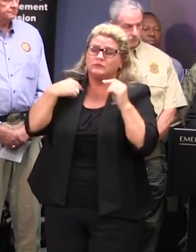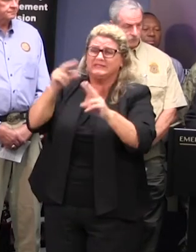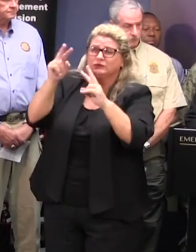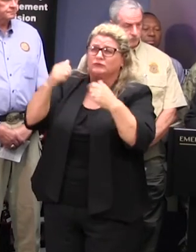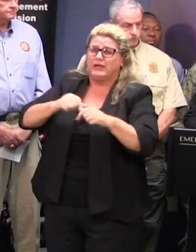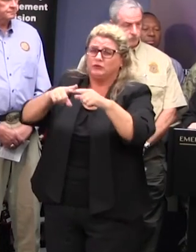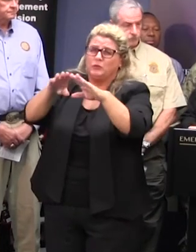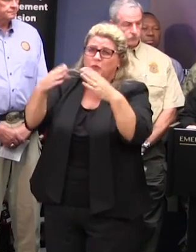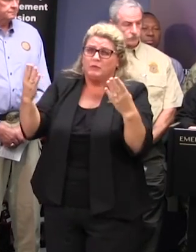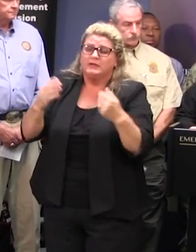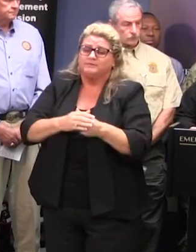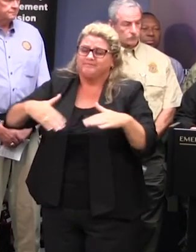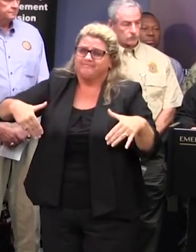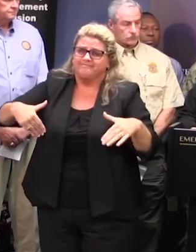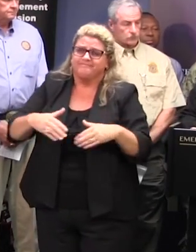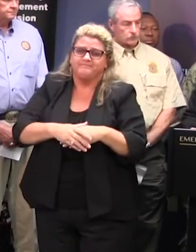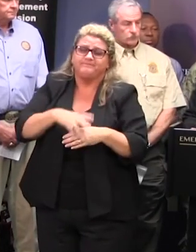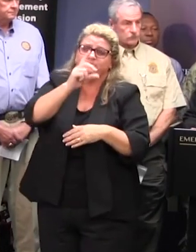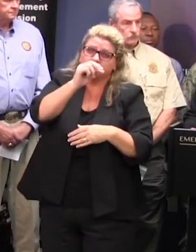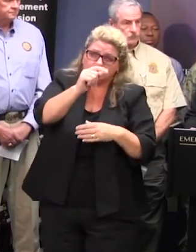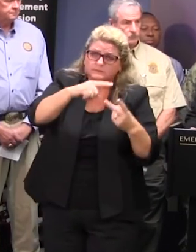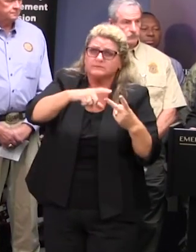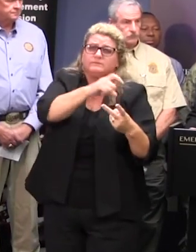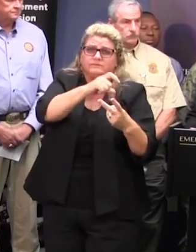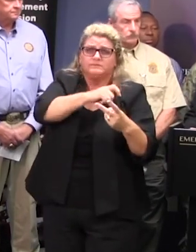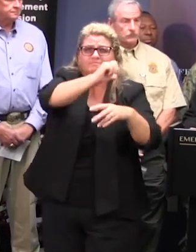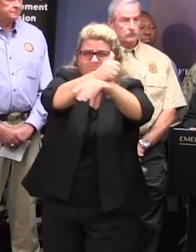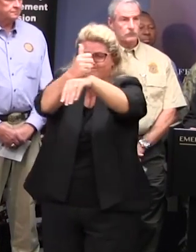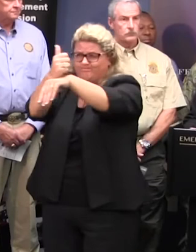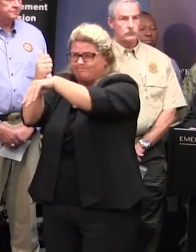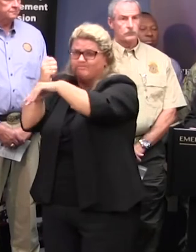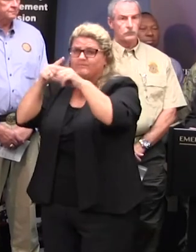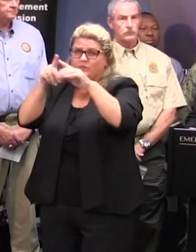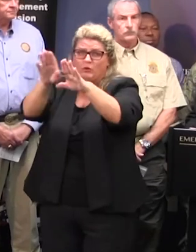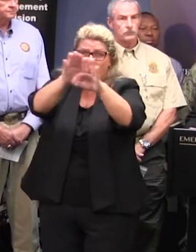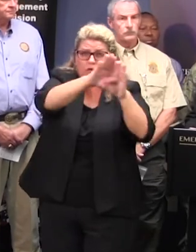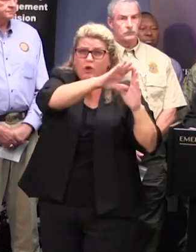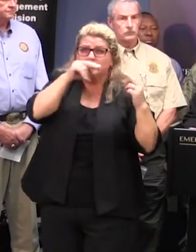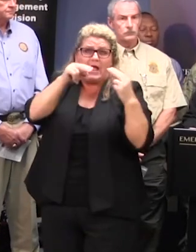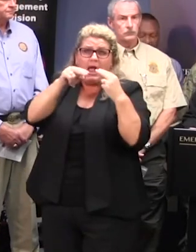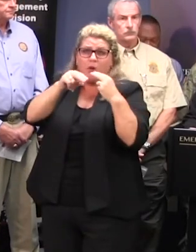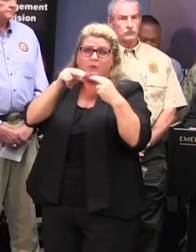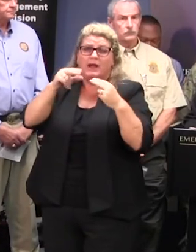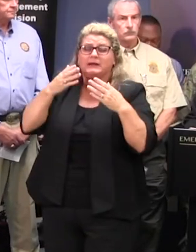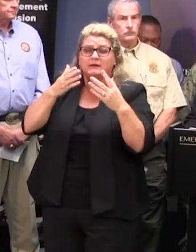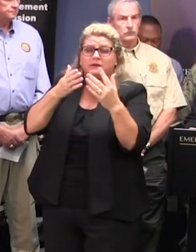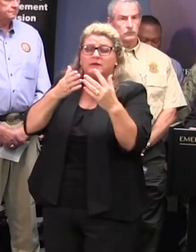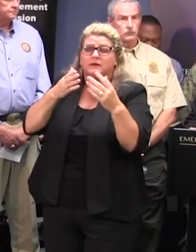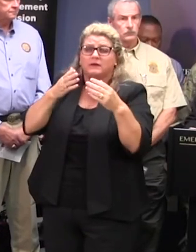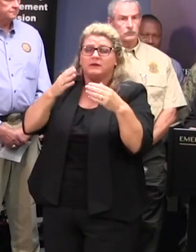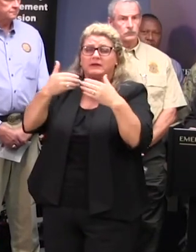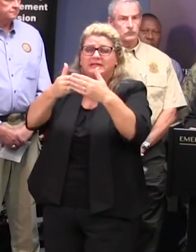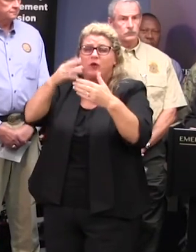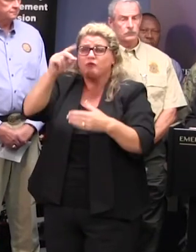dot law enforcement and others are positioned to close those highways across the rivers leading into